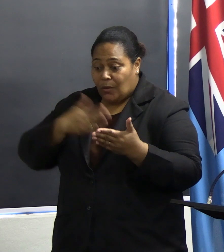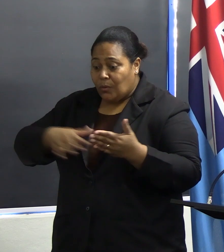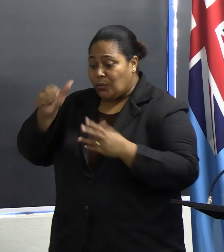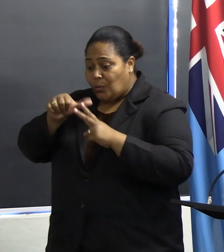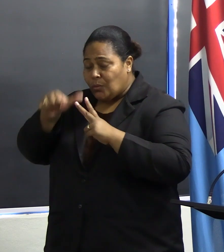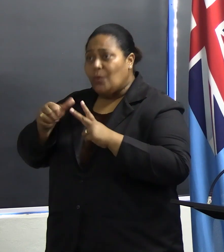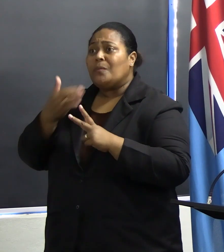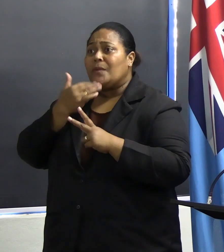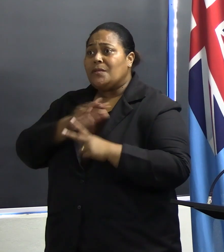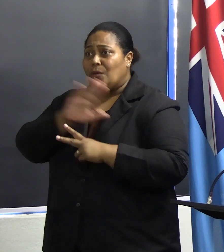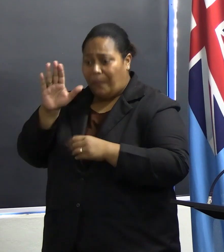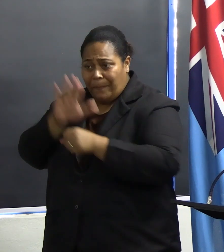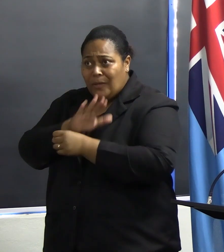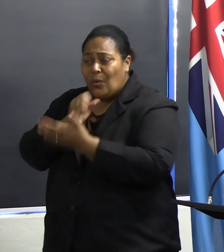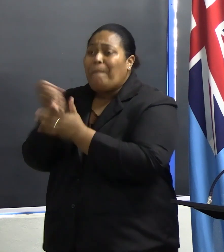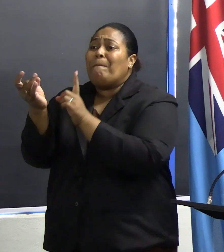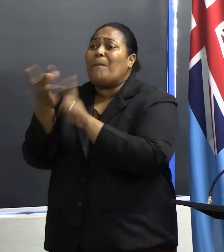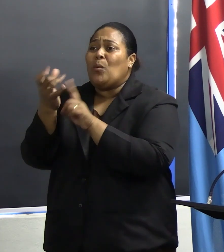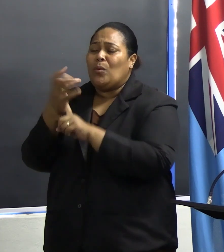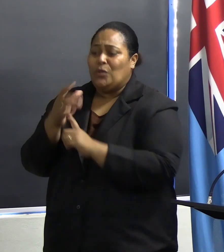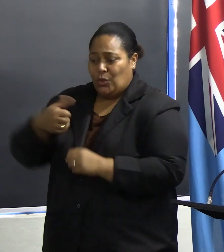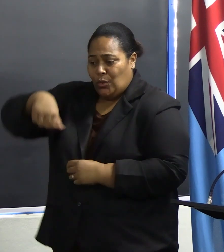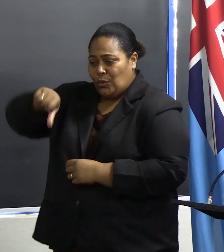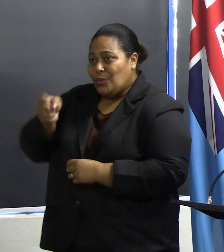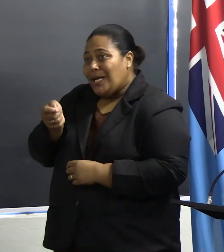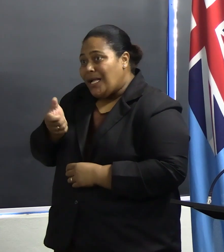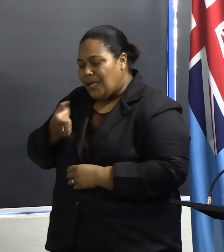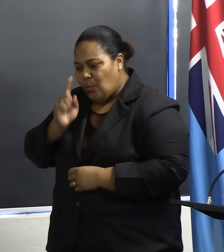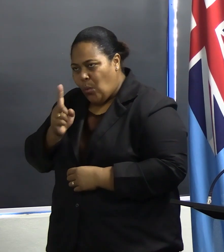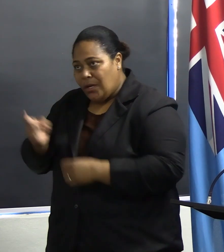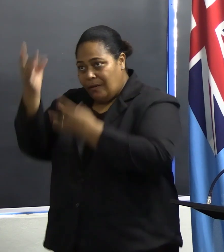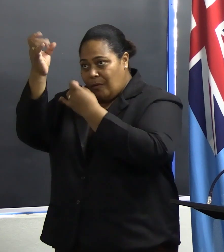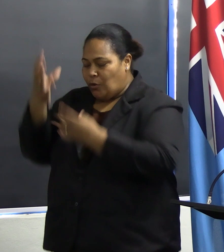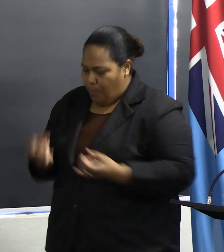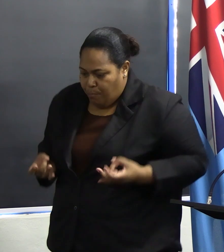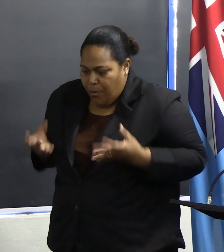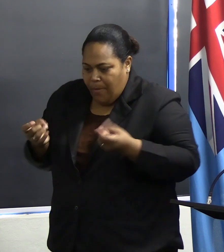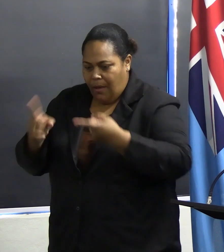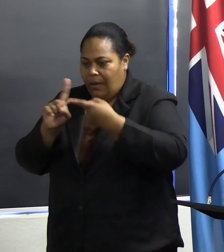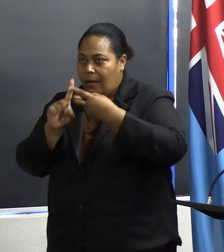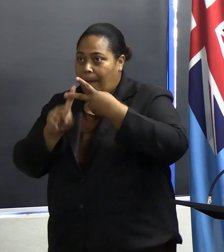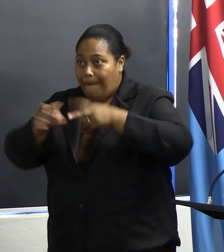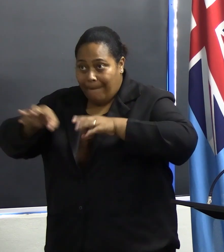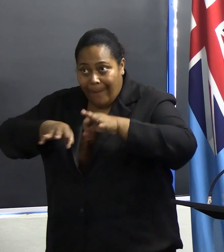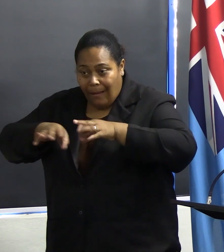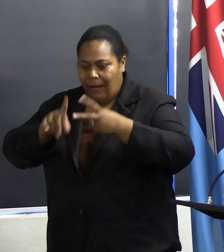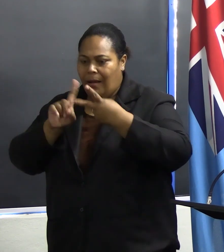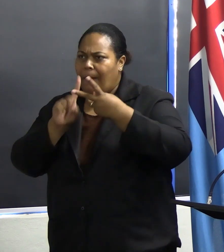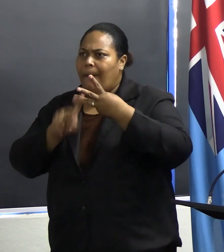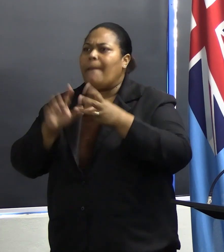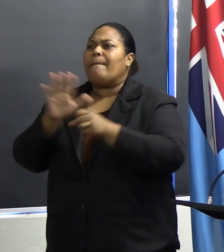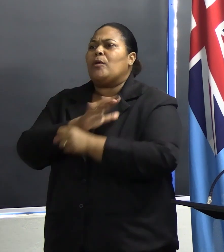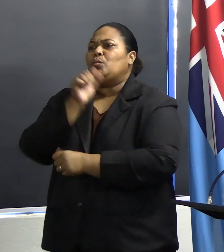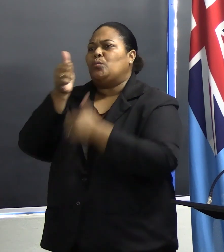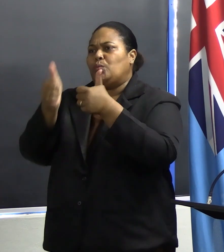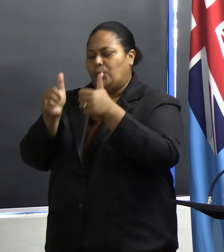stress the importance of using this early warning information to prepare, to plan, and to make good decisions